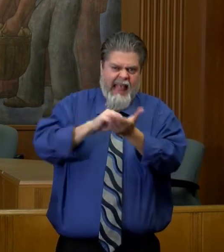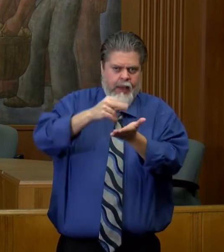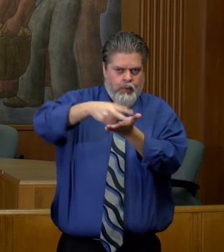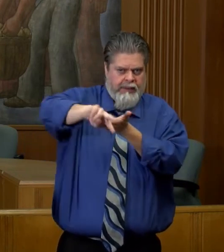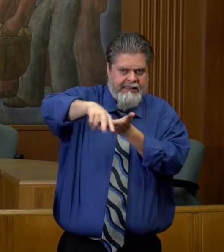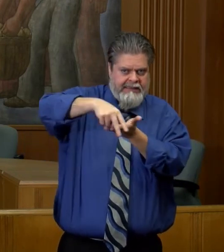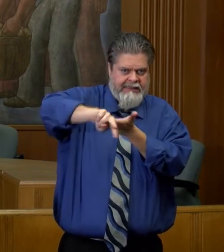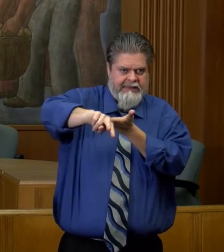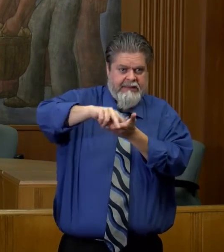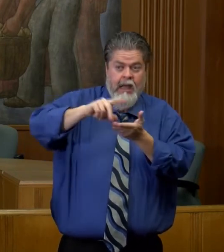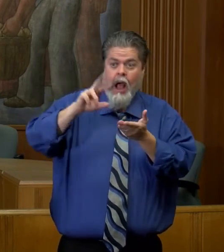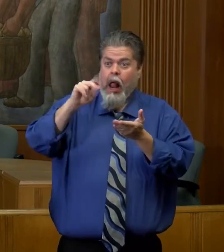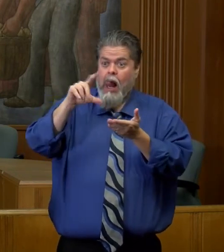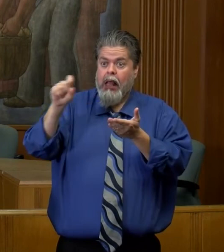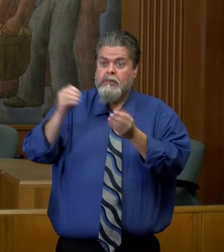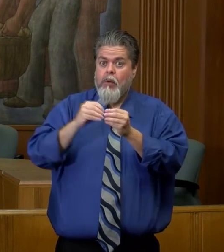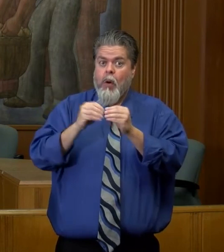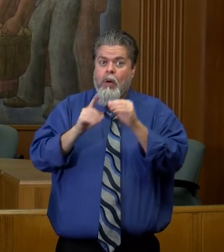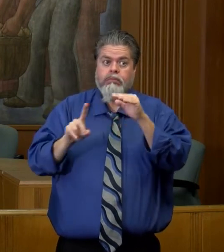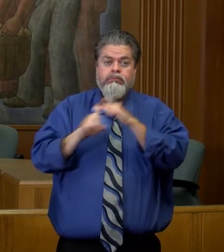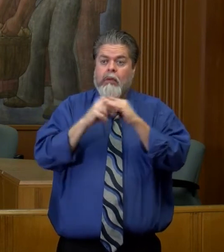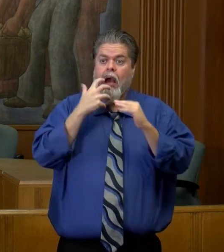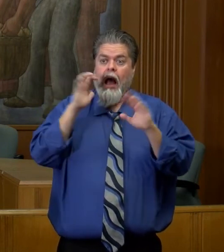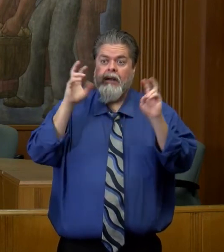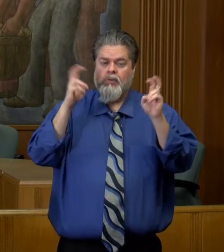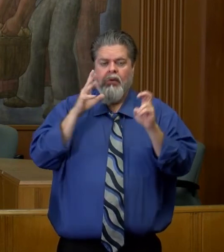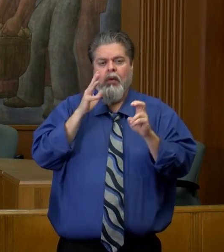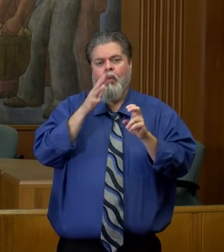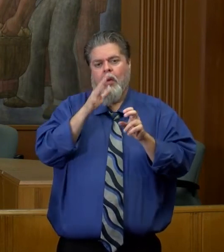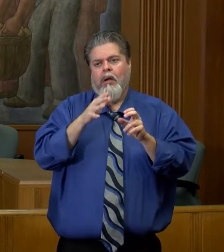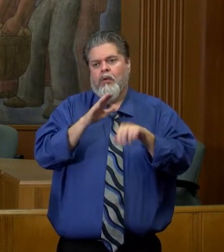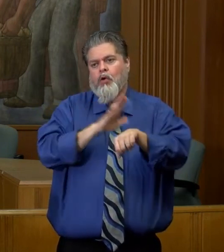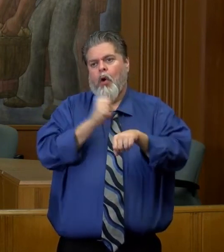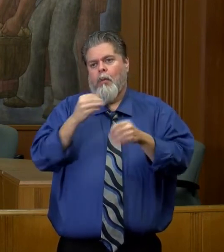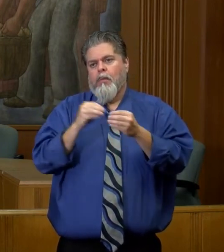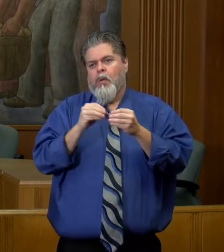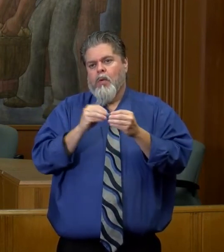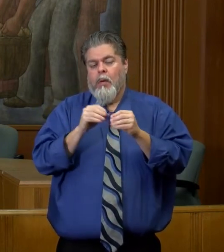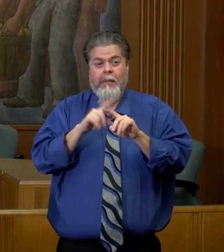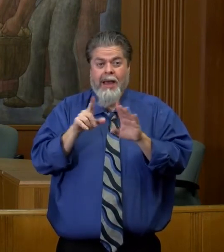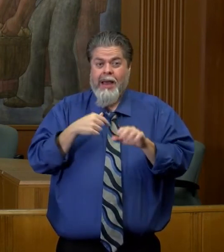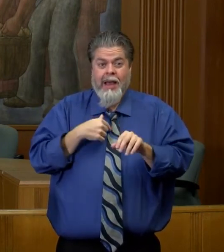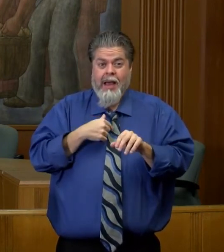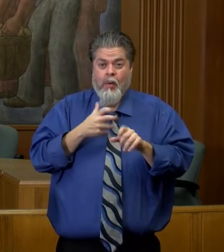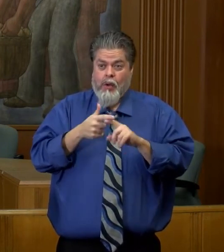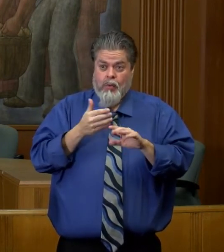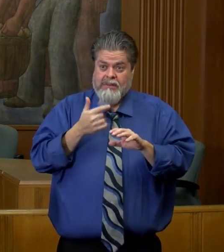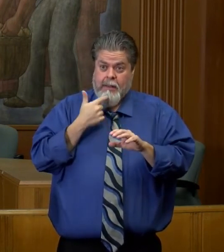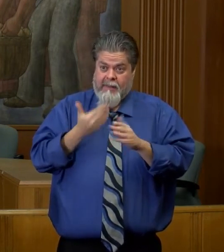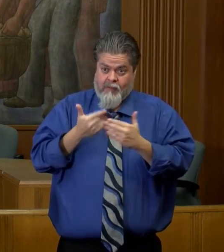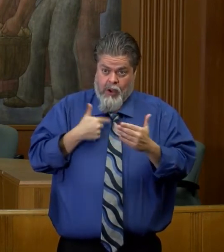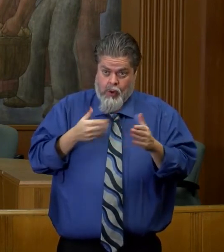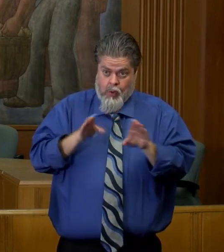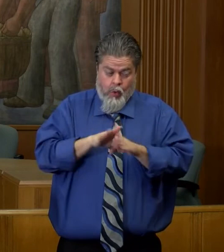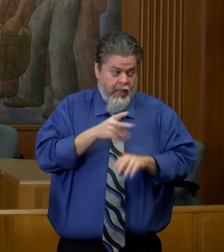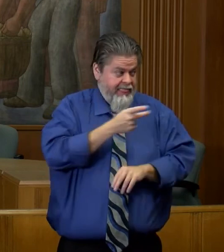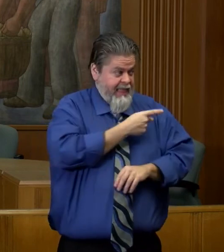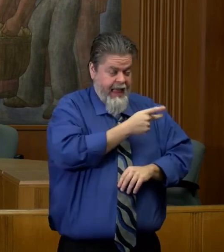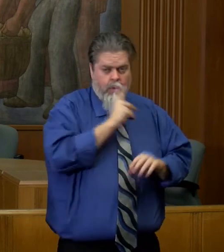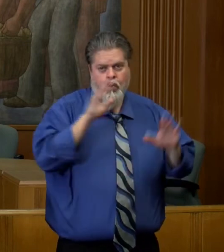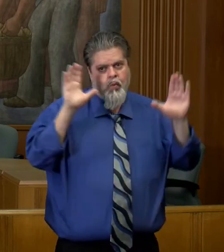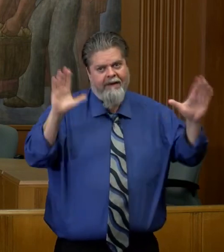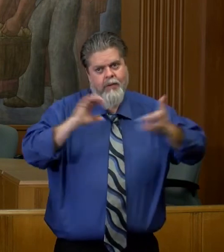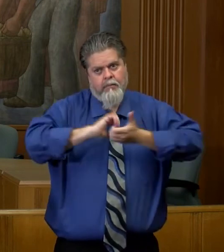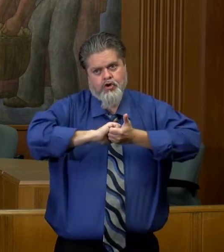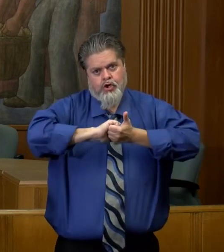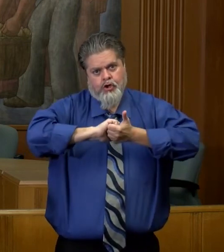potentially if things change we could have one sooner so I'll keep your eye out for that. I want to again just before I close these guys are incredible partners